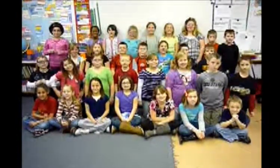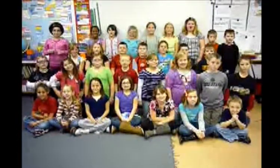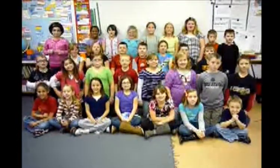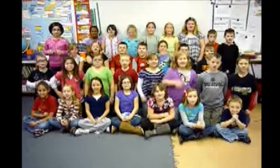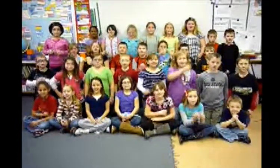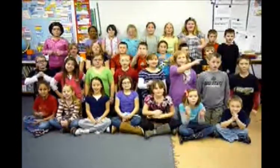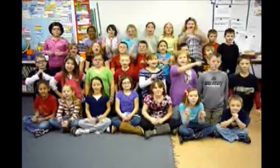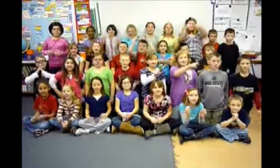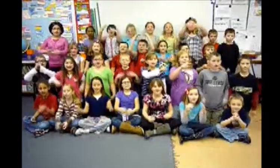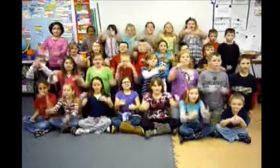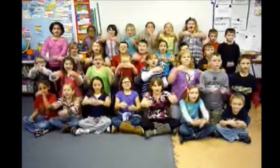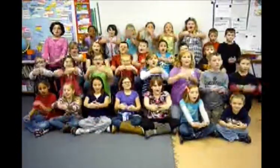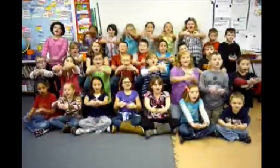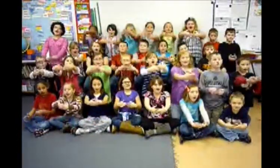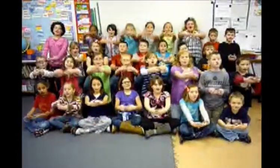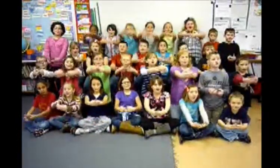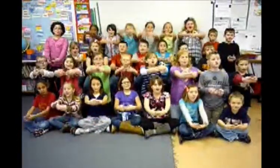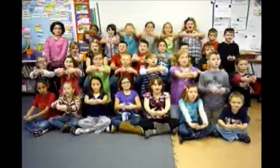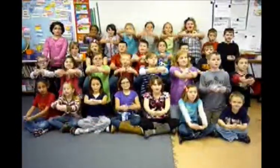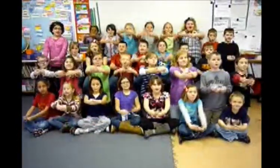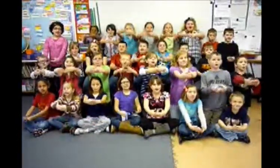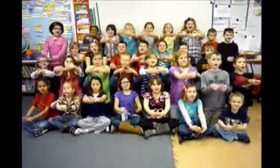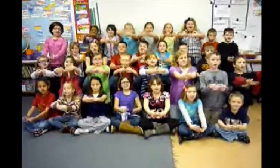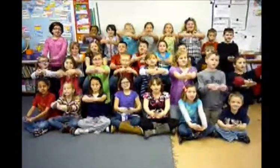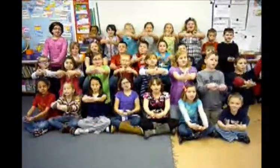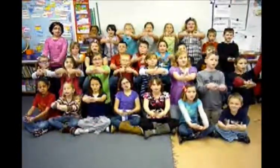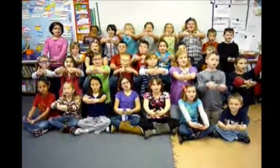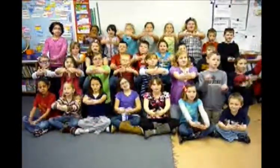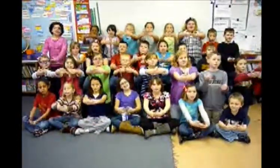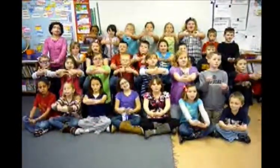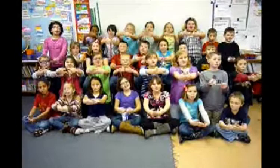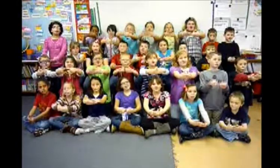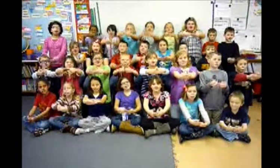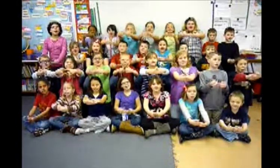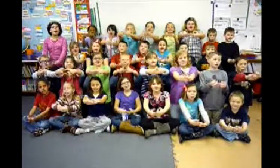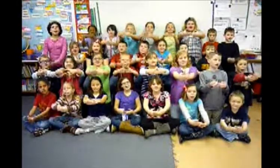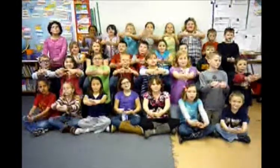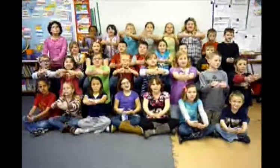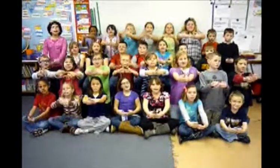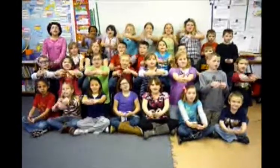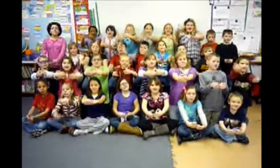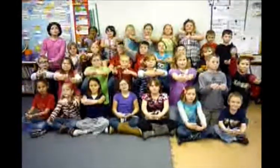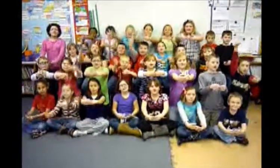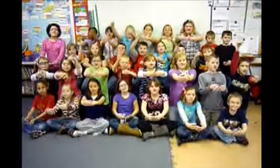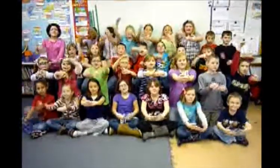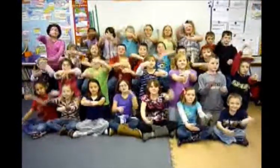The time is forever, he ran up the time The time is